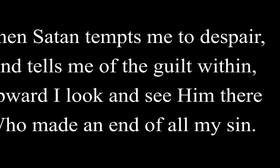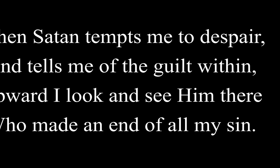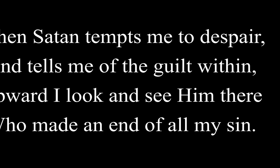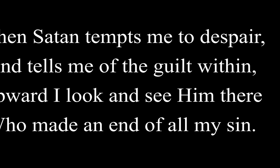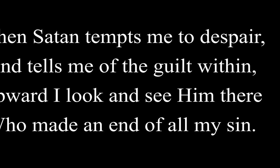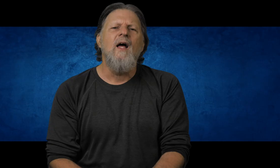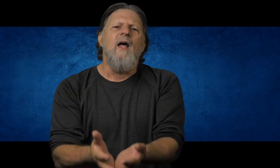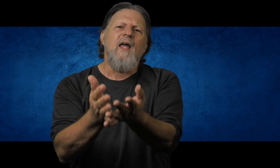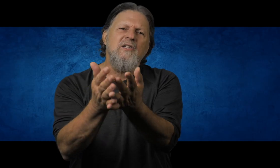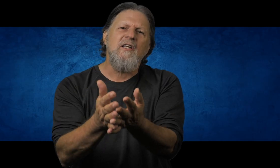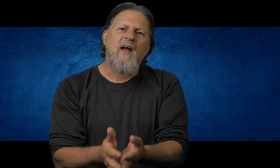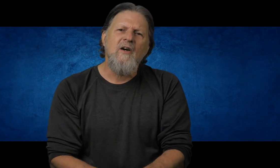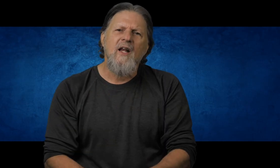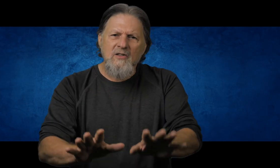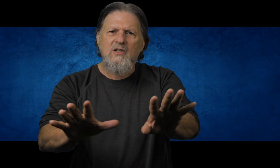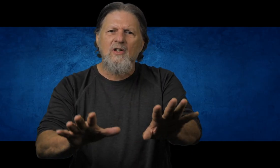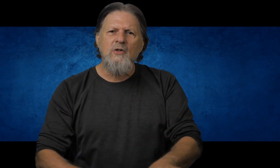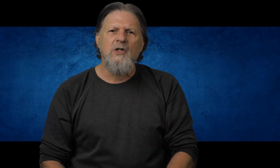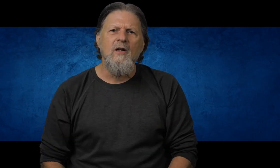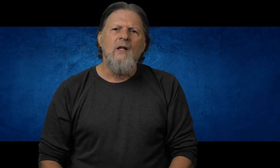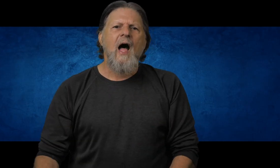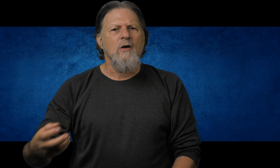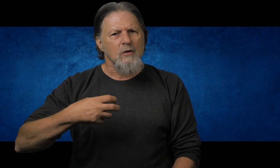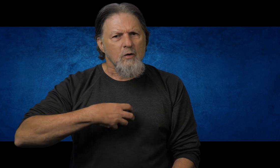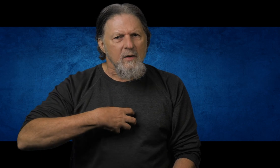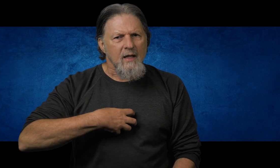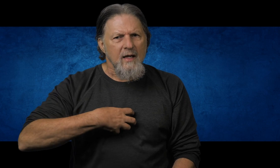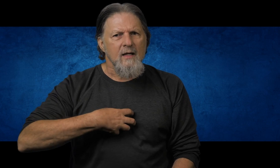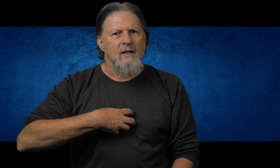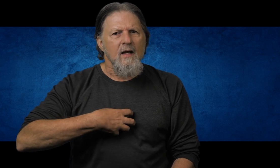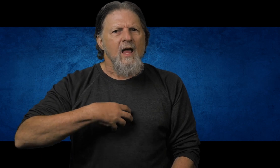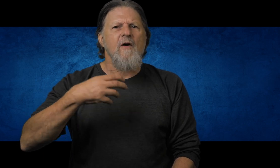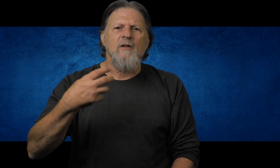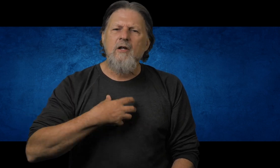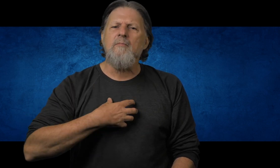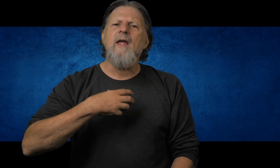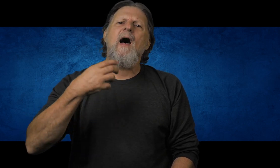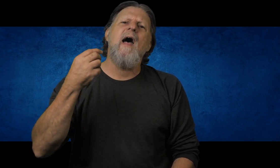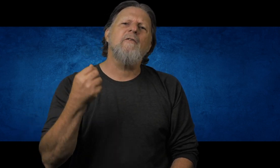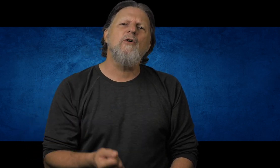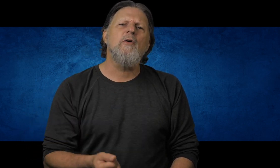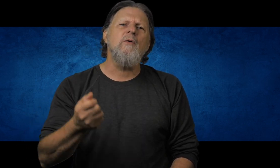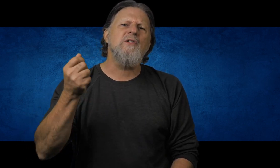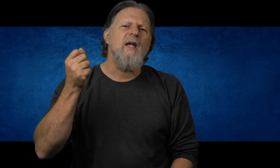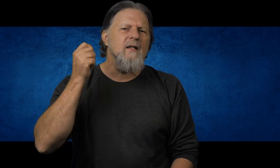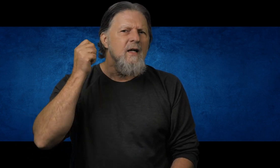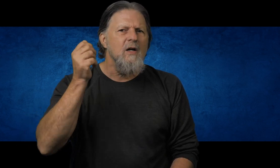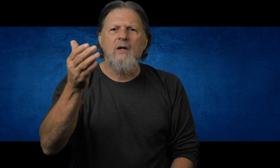my sin. Isn't that good? Here's the solution. I don't look within. If I look at me, I have to agree with Satan. You know what?